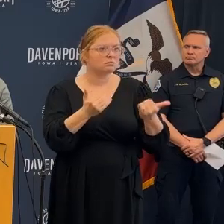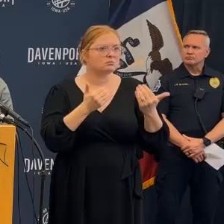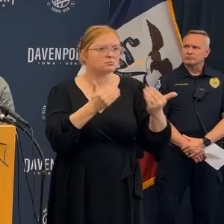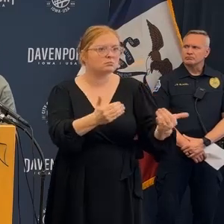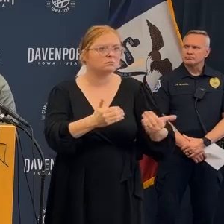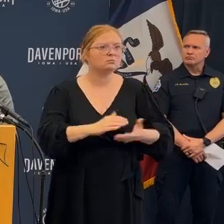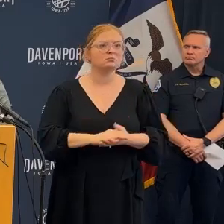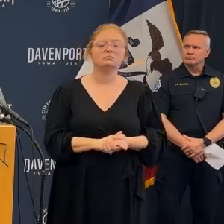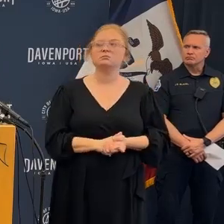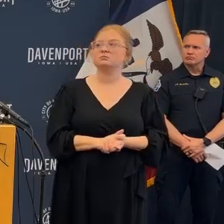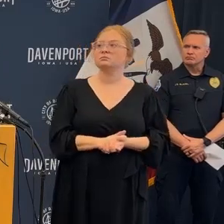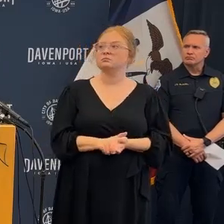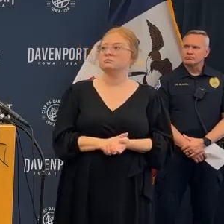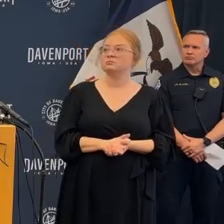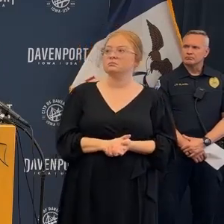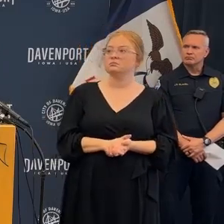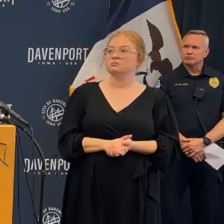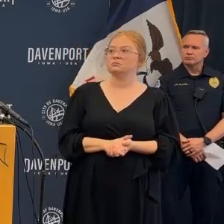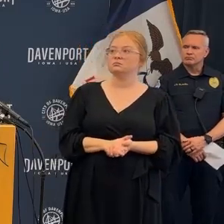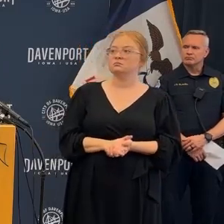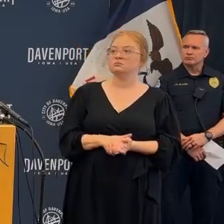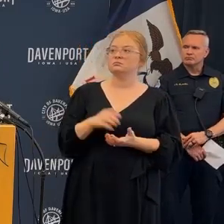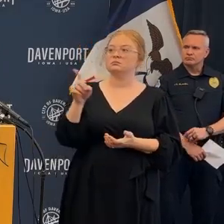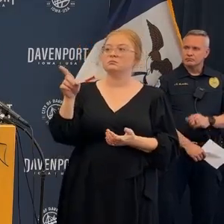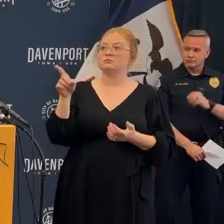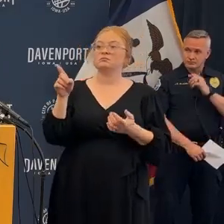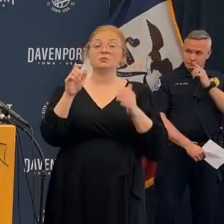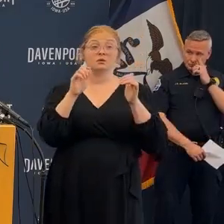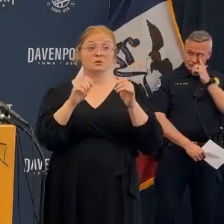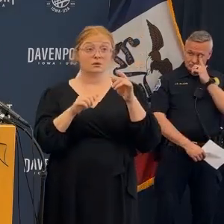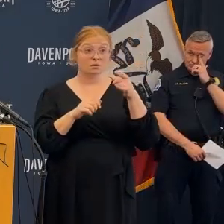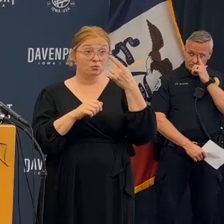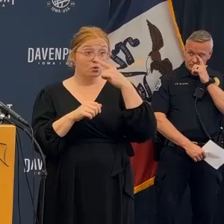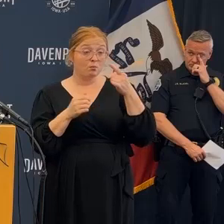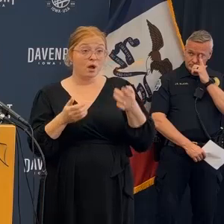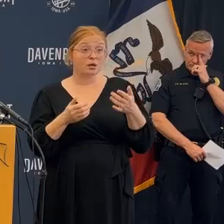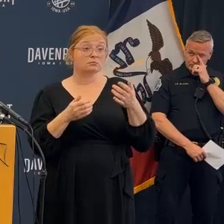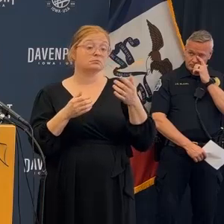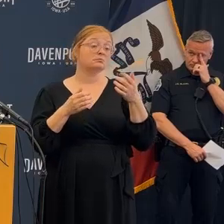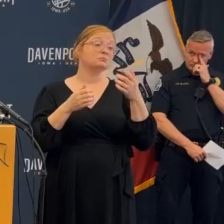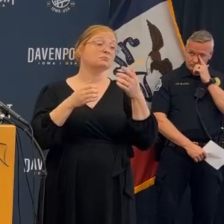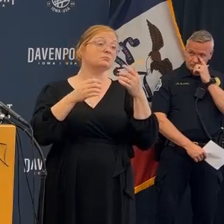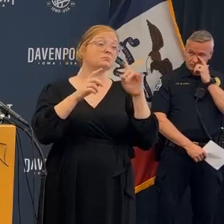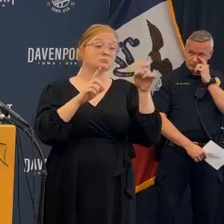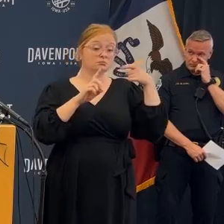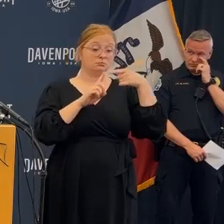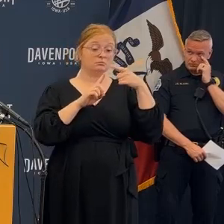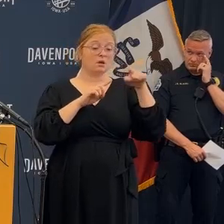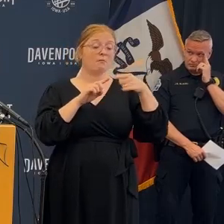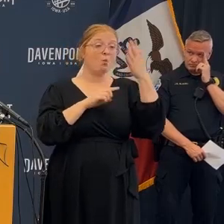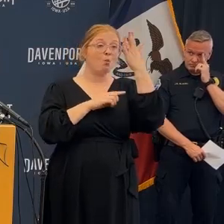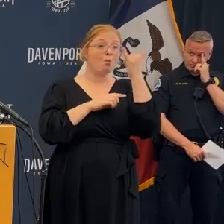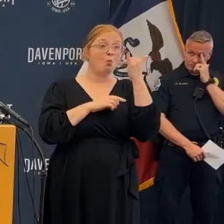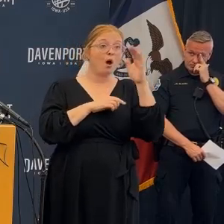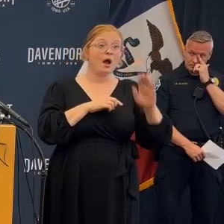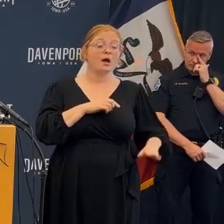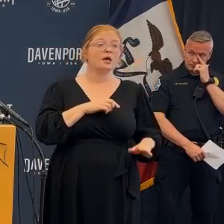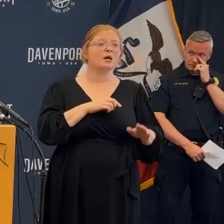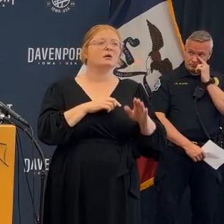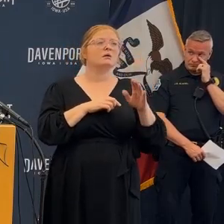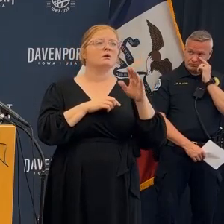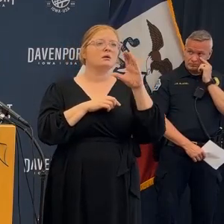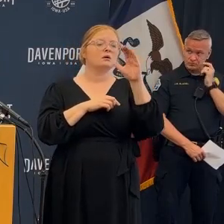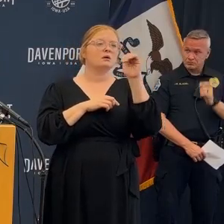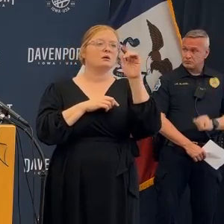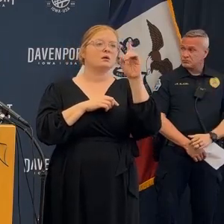of Iowa task force one's tools and technology to assess that and that's why we're moving forward with the way we are now